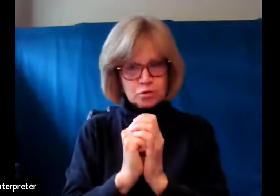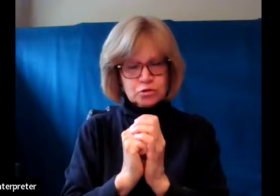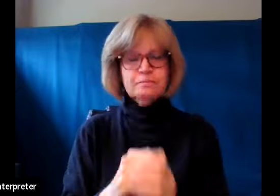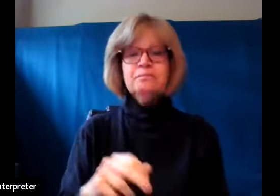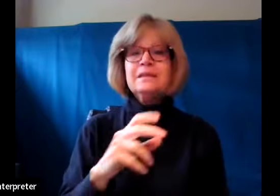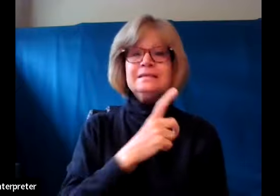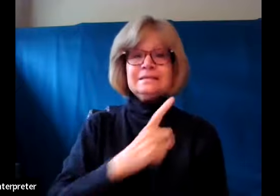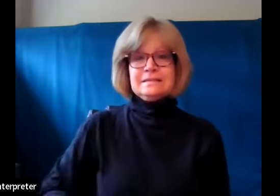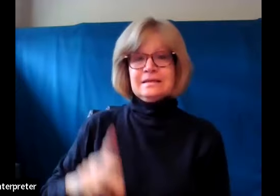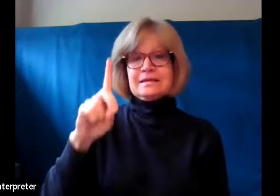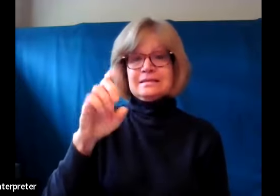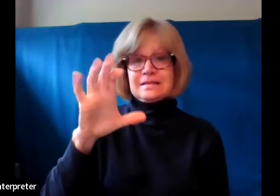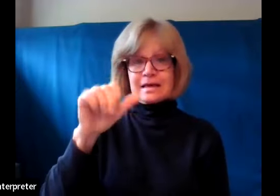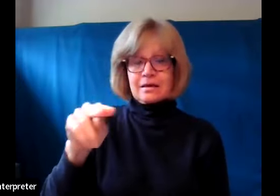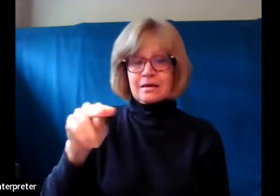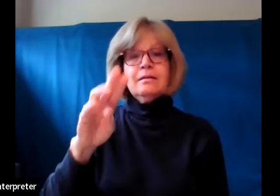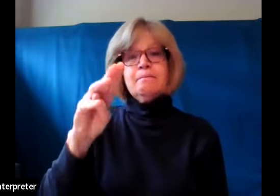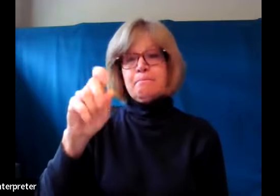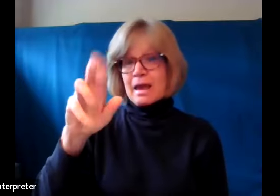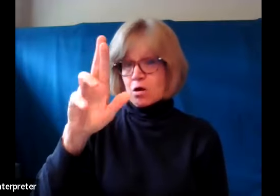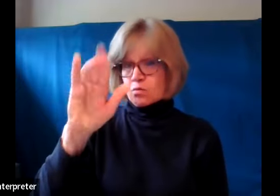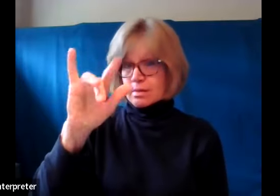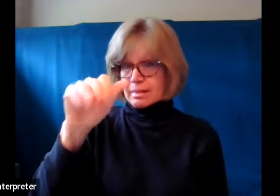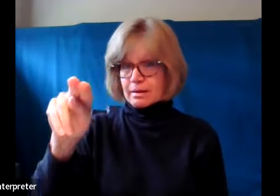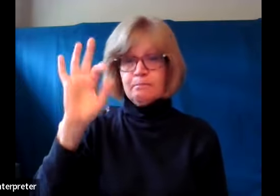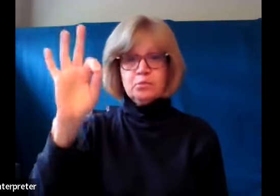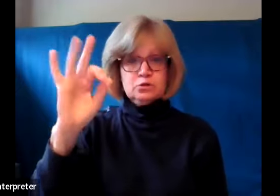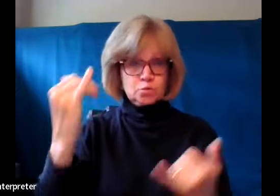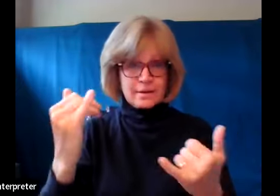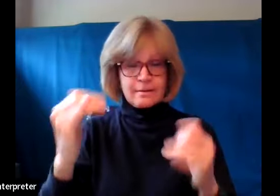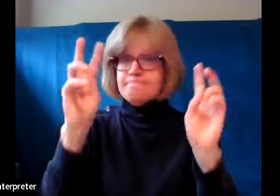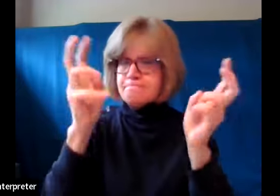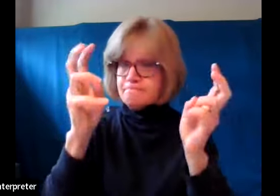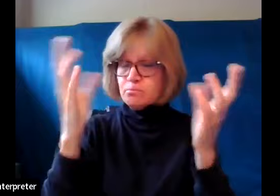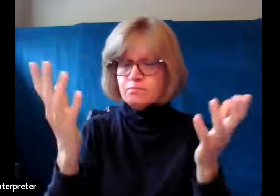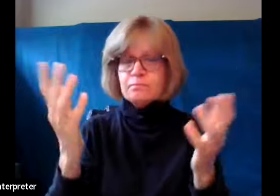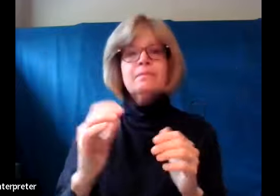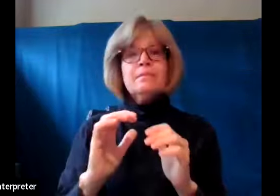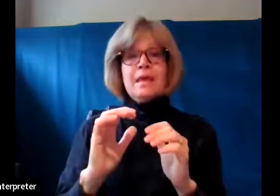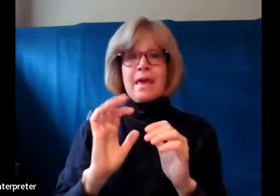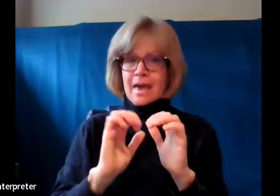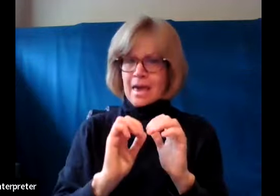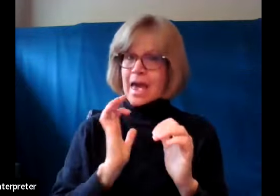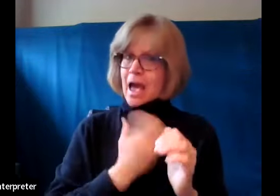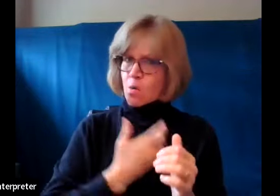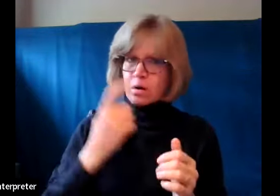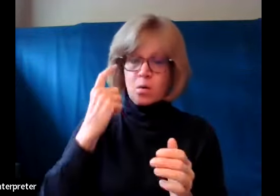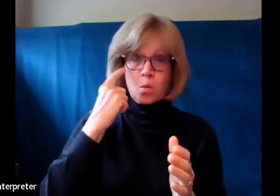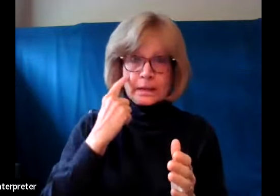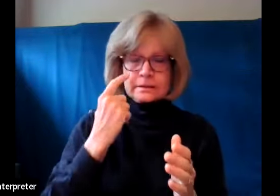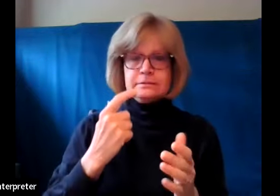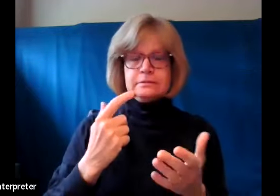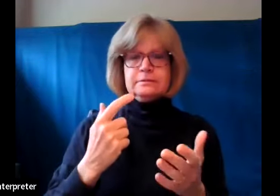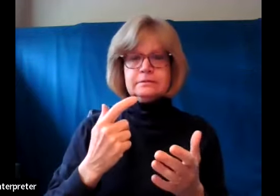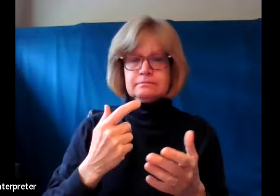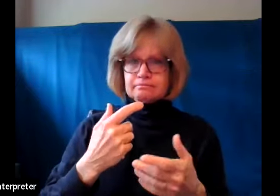Deacon Marilyn is preaching today, and she will be preaching on the topic of how our witness can lead to